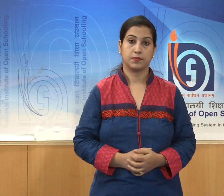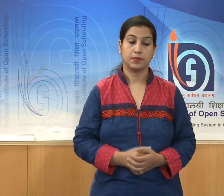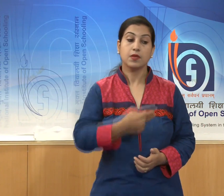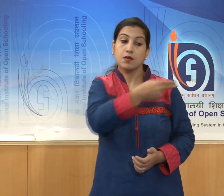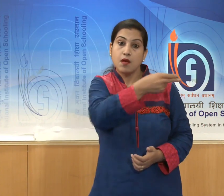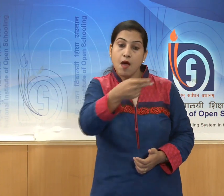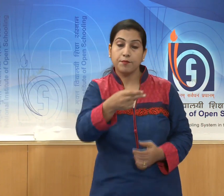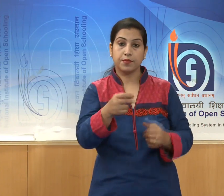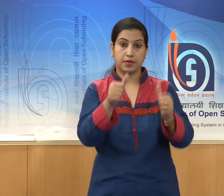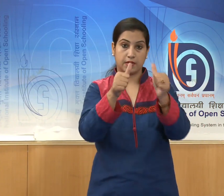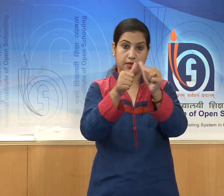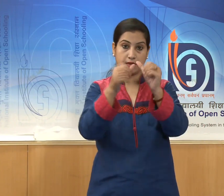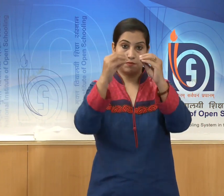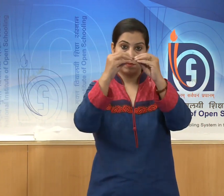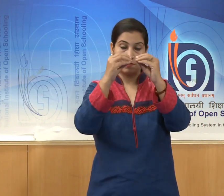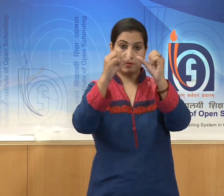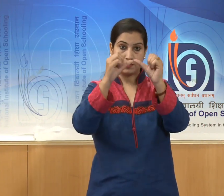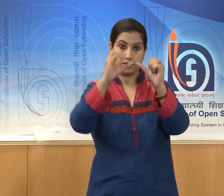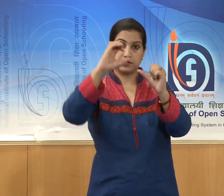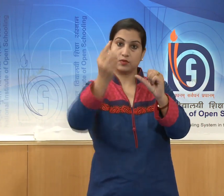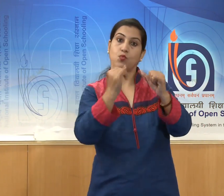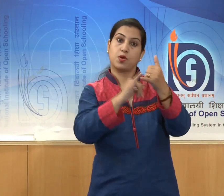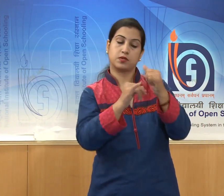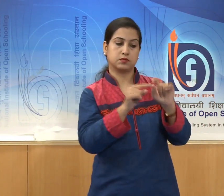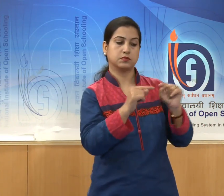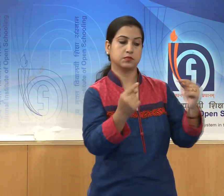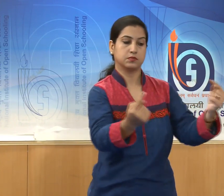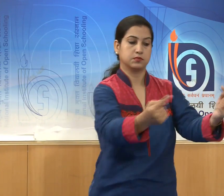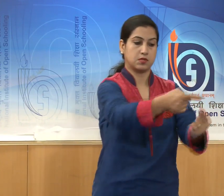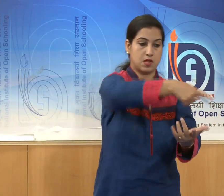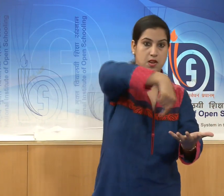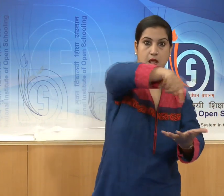as abacus, is between